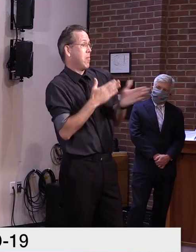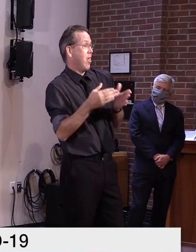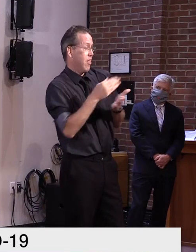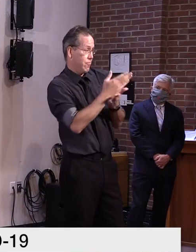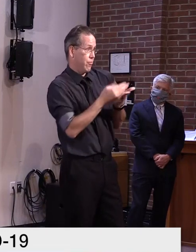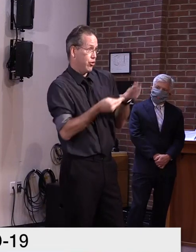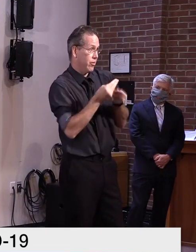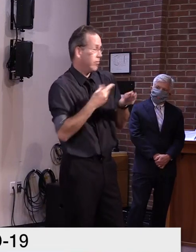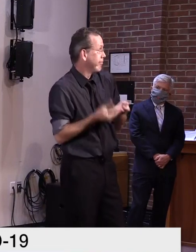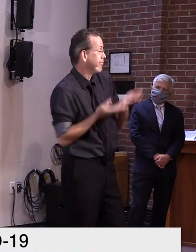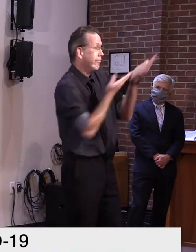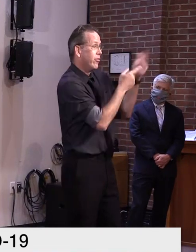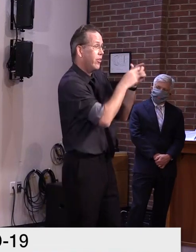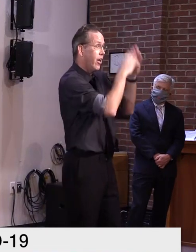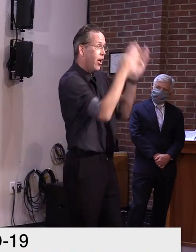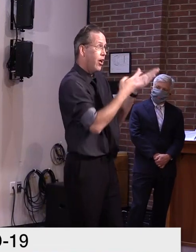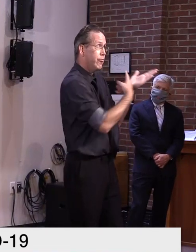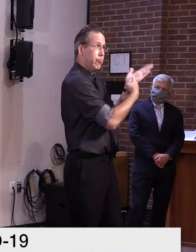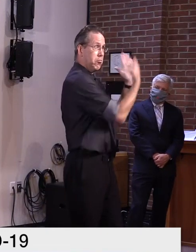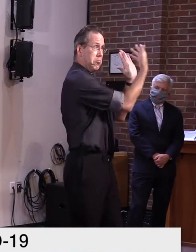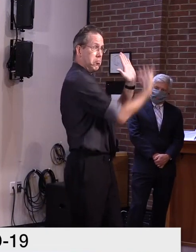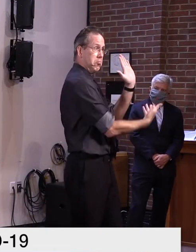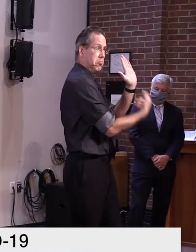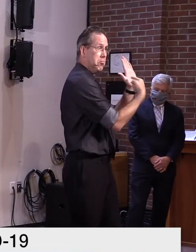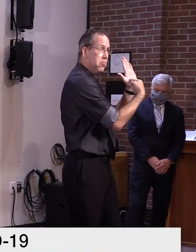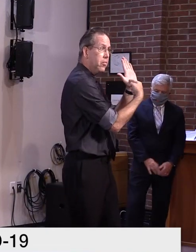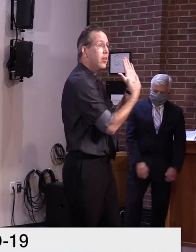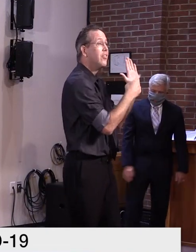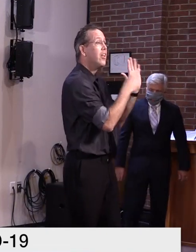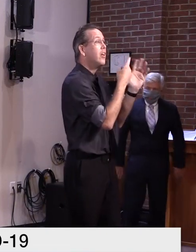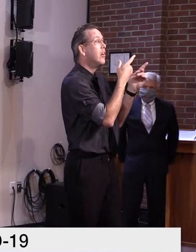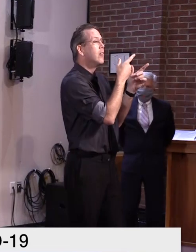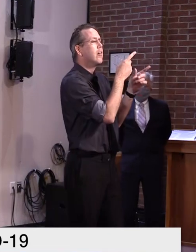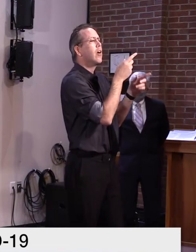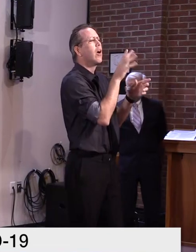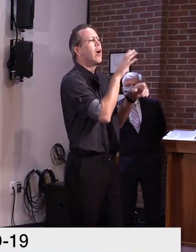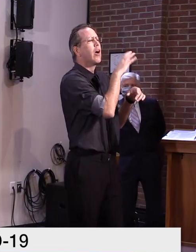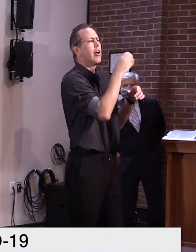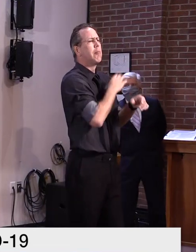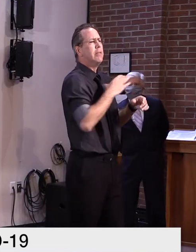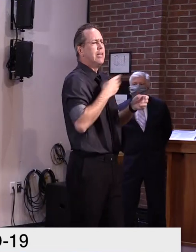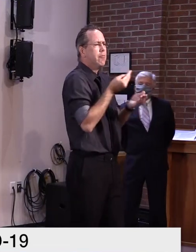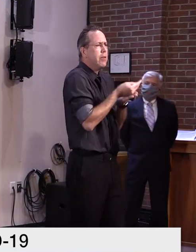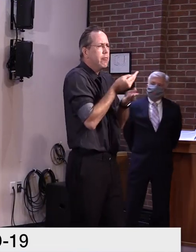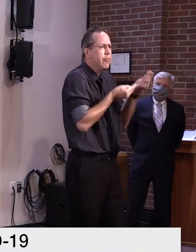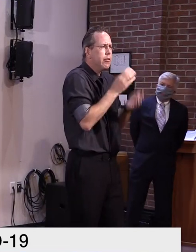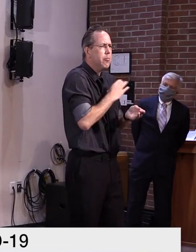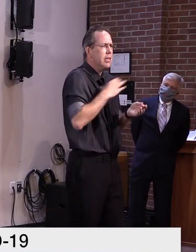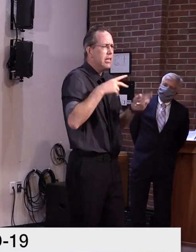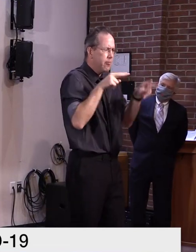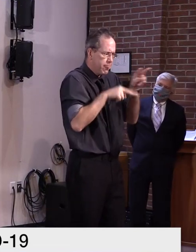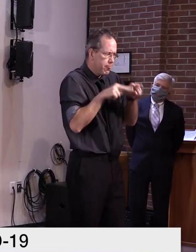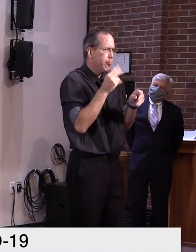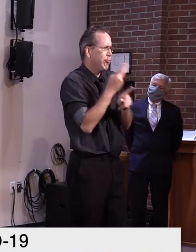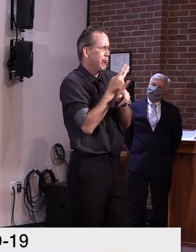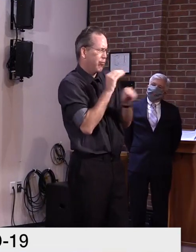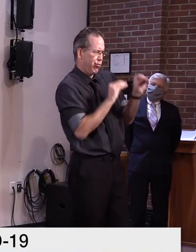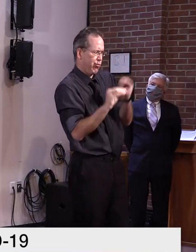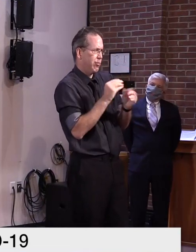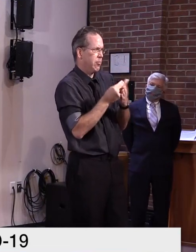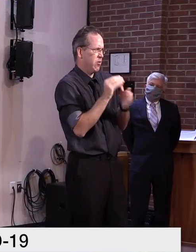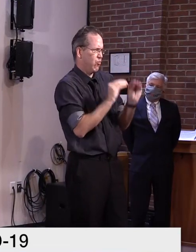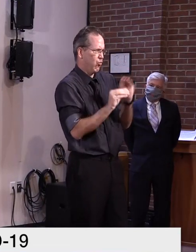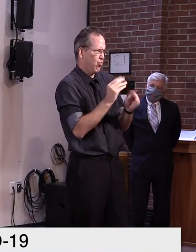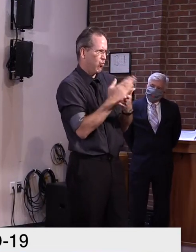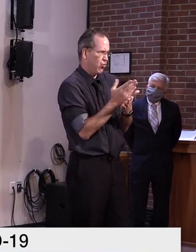representatives. Uh, the appropriations committee, uh, does their work and make some changes and alterations and so forth, uh, over